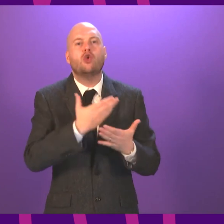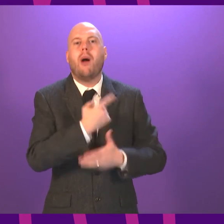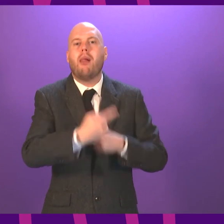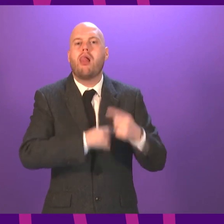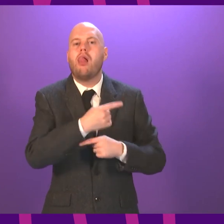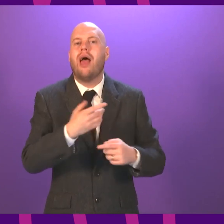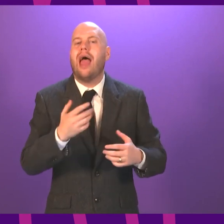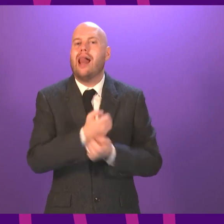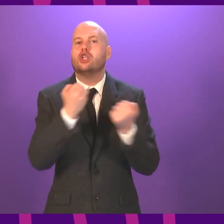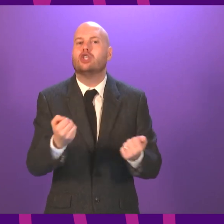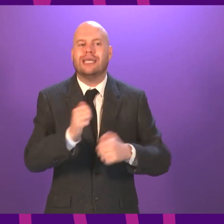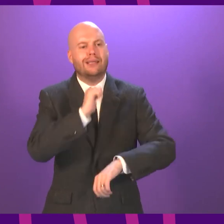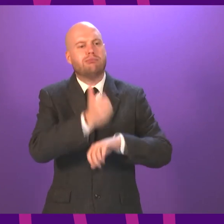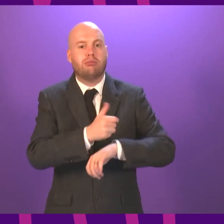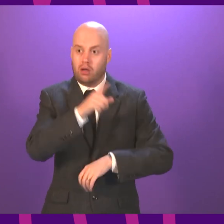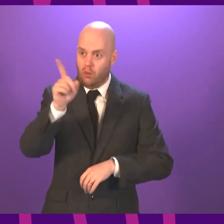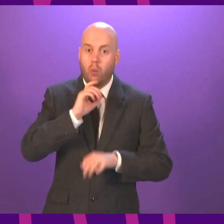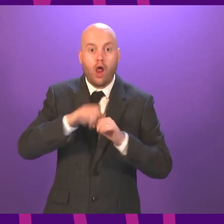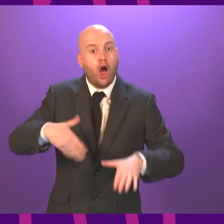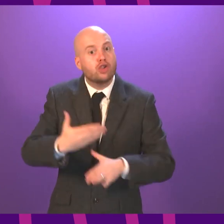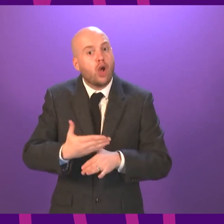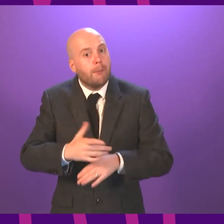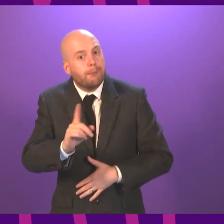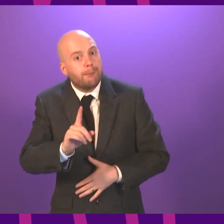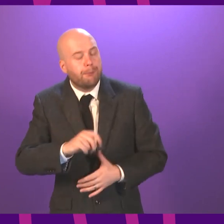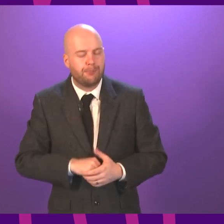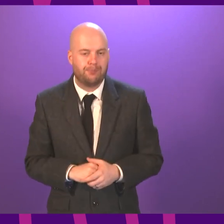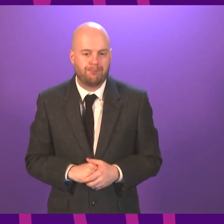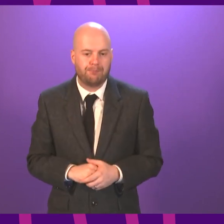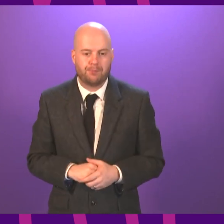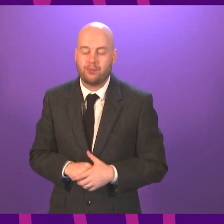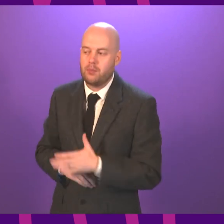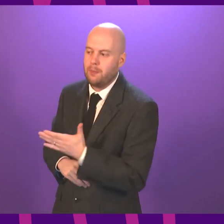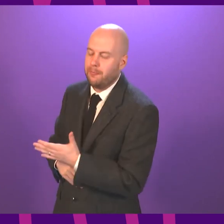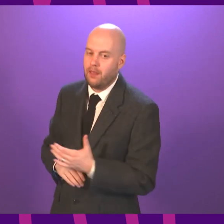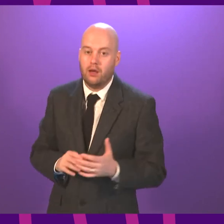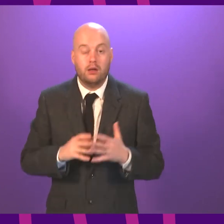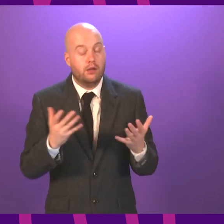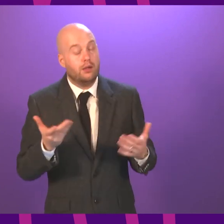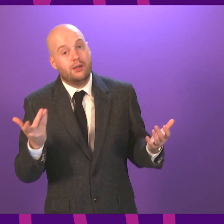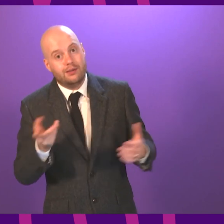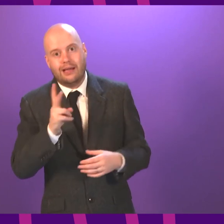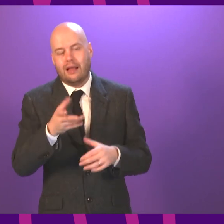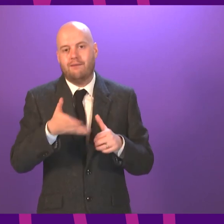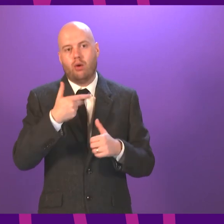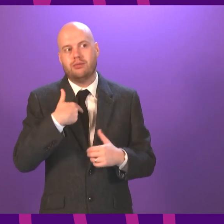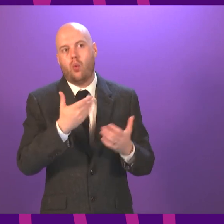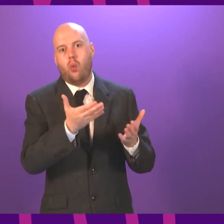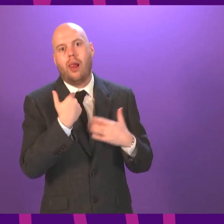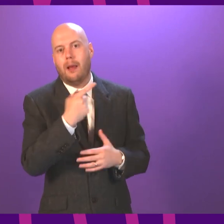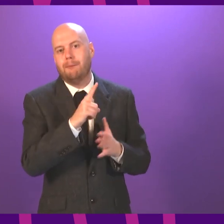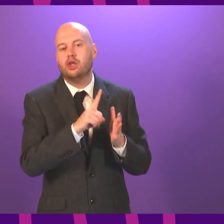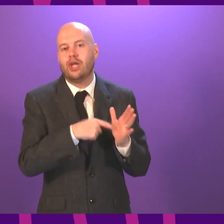First Minister, can I take the opportunity to welcome my good friend Jackie Dunbar to this chamber? I think she has